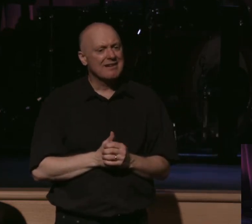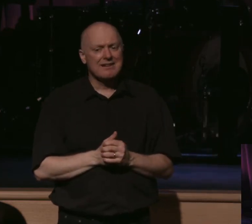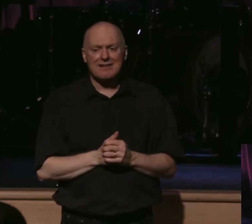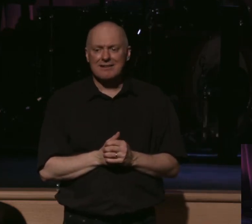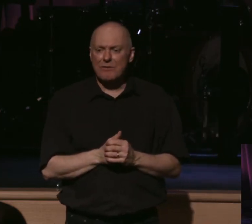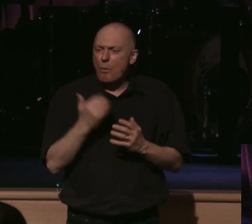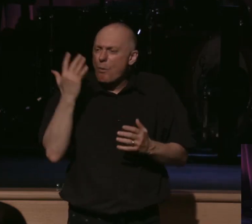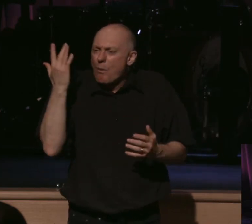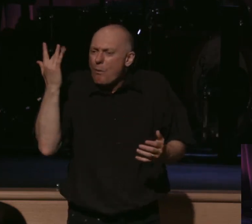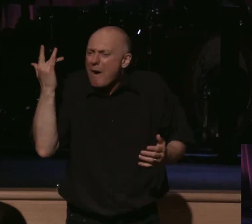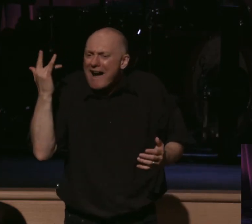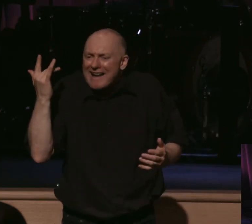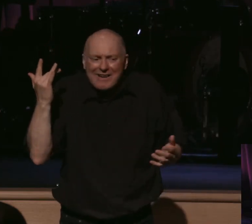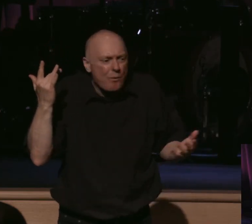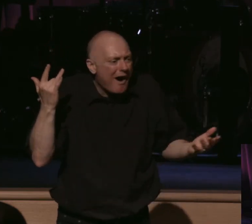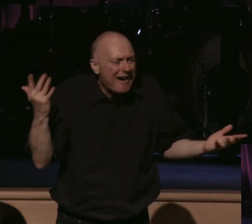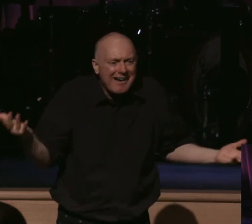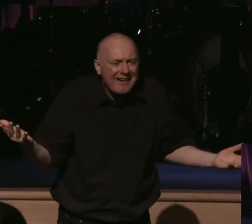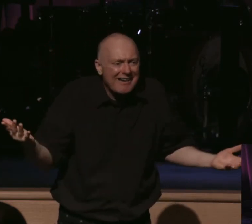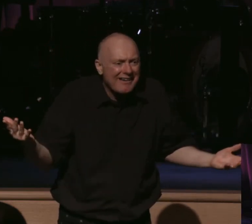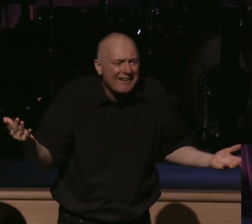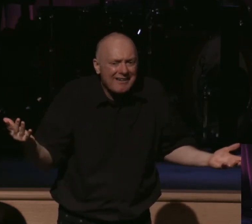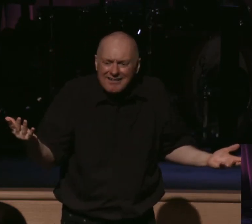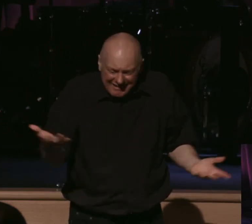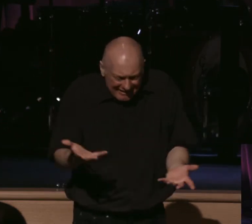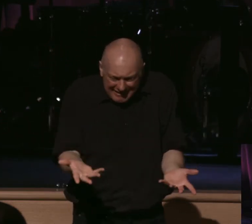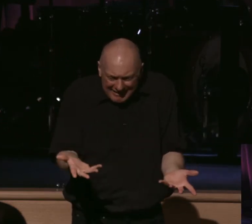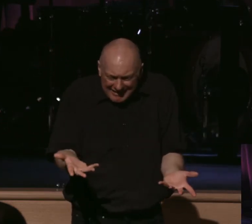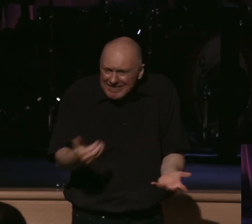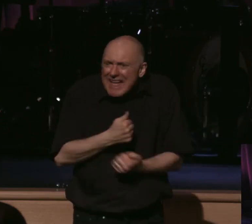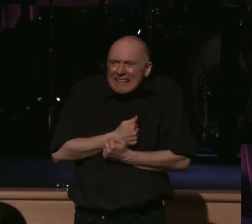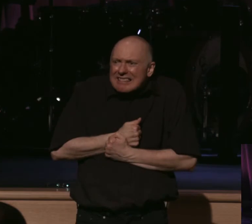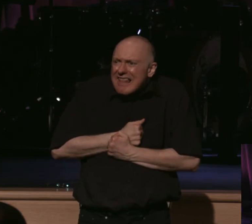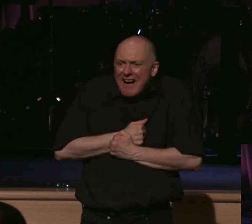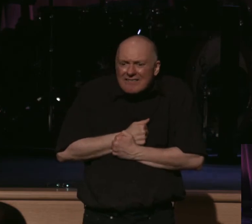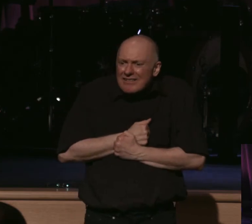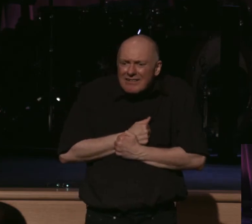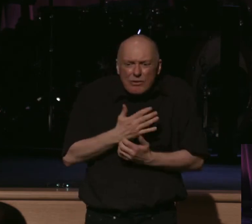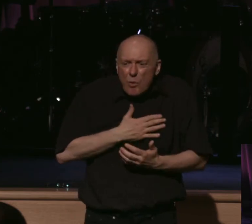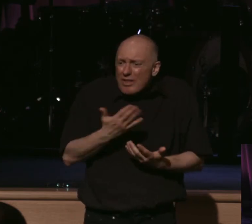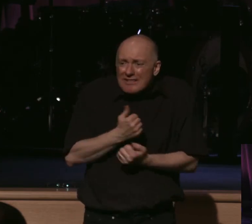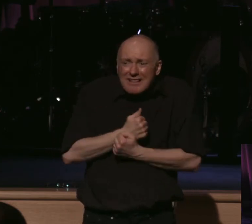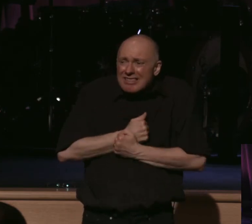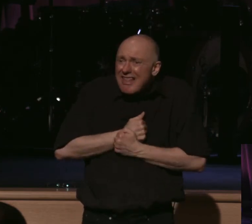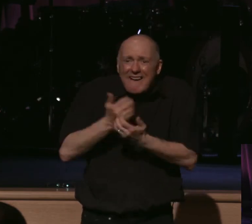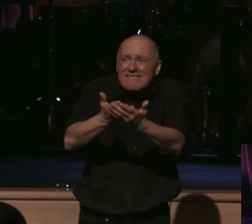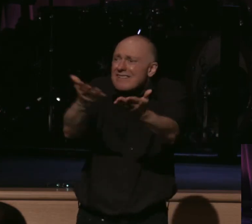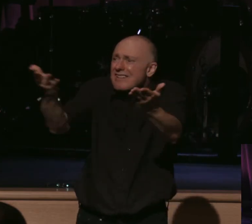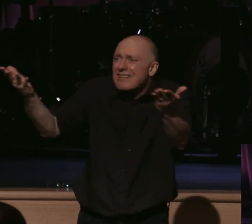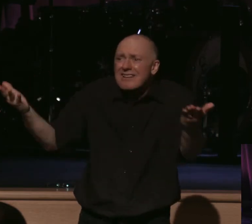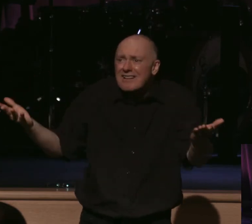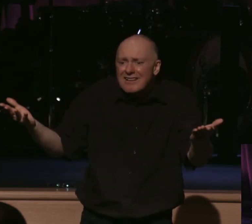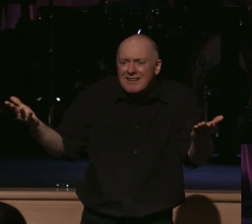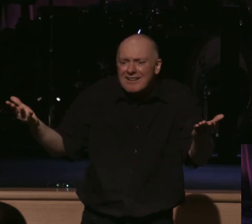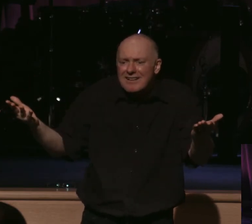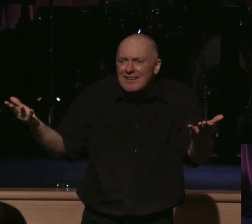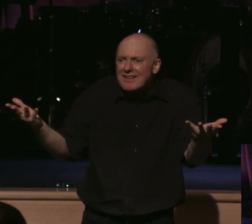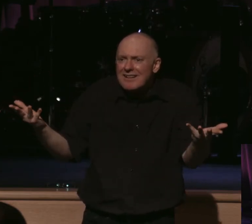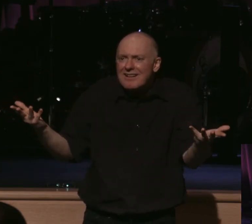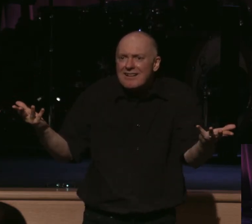Why? They were loving people that the very culture around them in the Hindu, they wouldn't do it. They wouldn't do